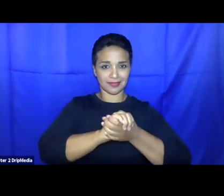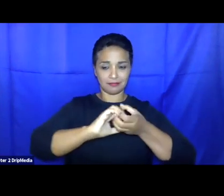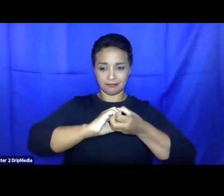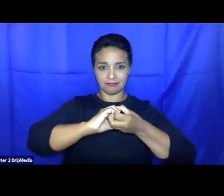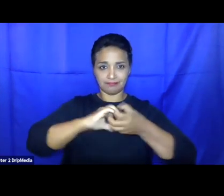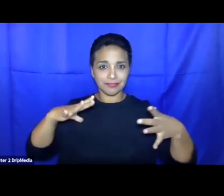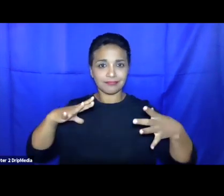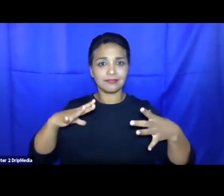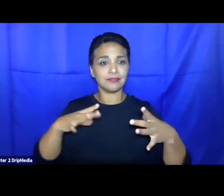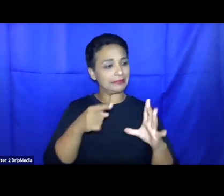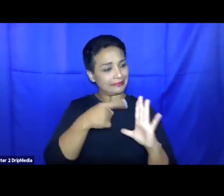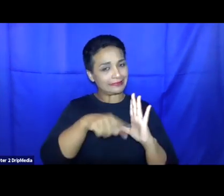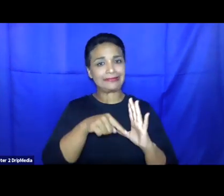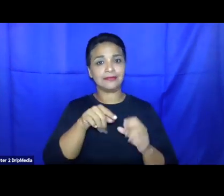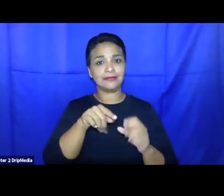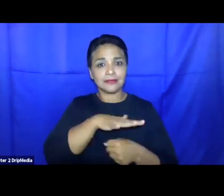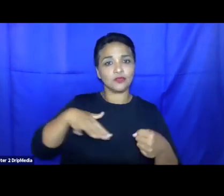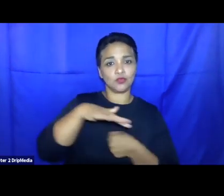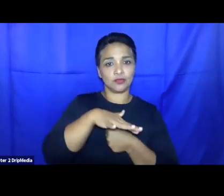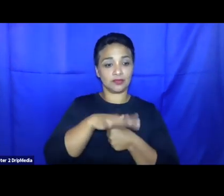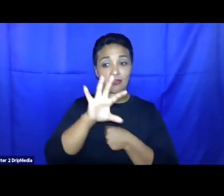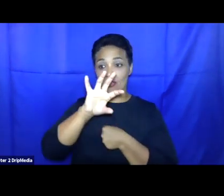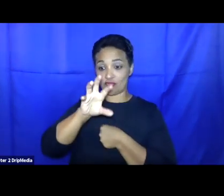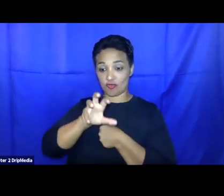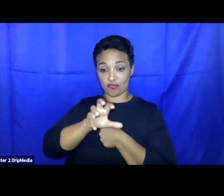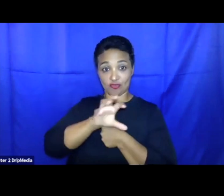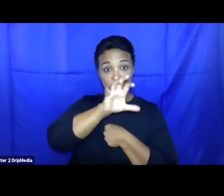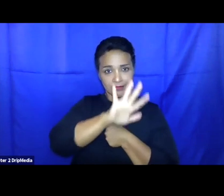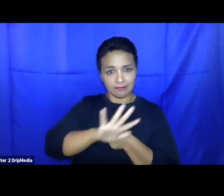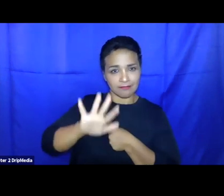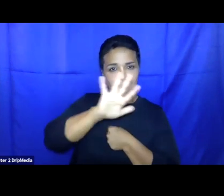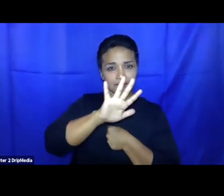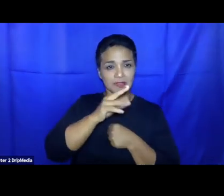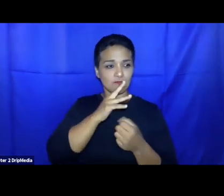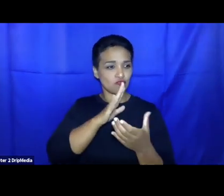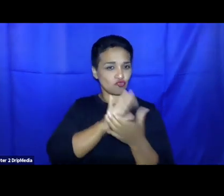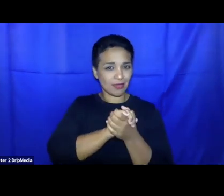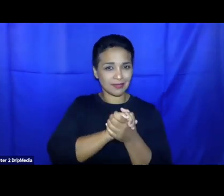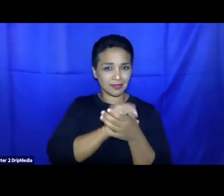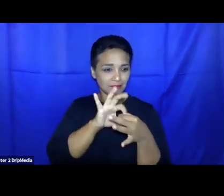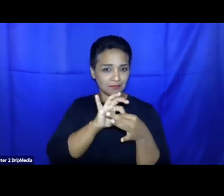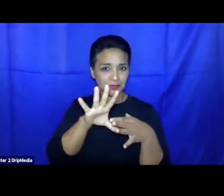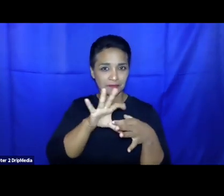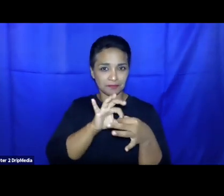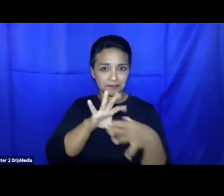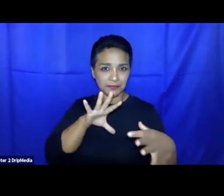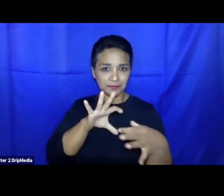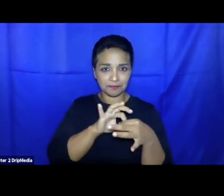between member states, how this trend is impacting and is going to impact on protection standards